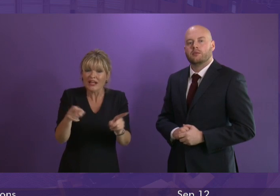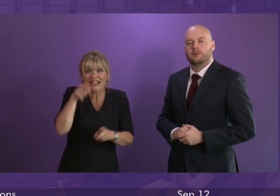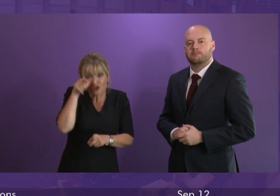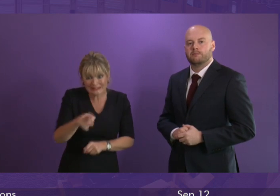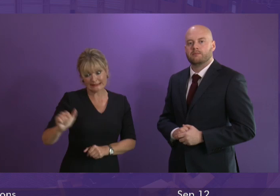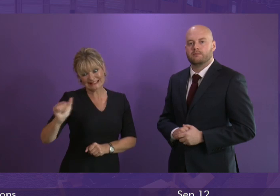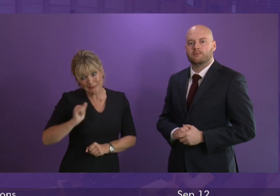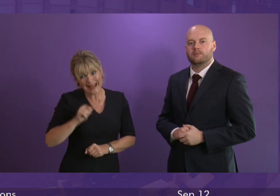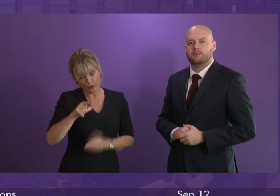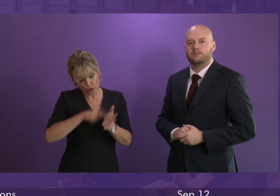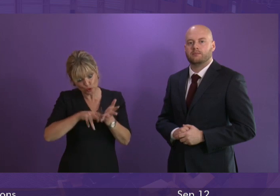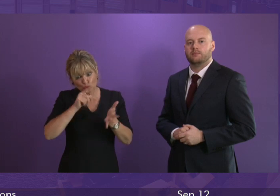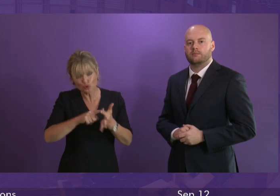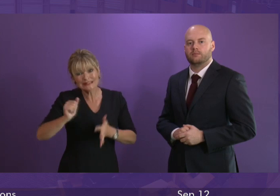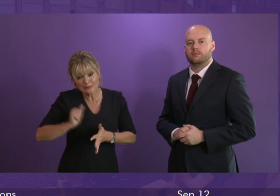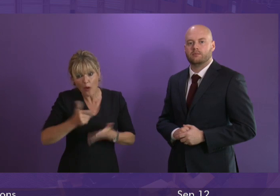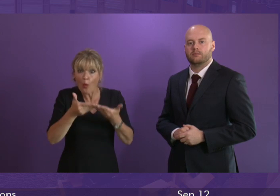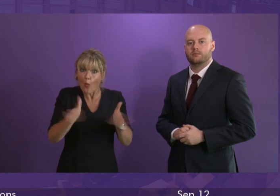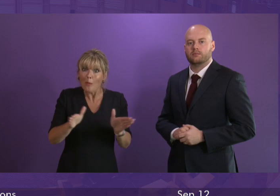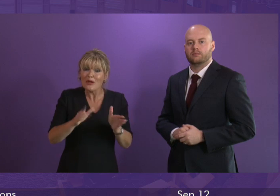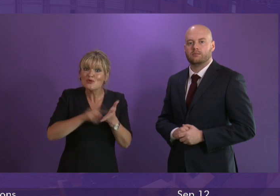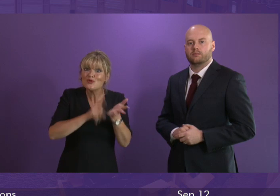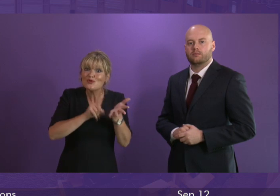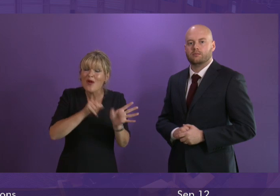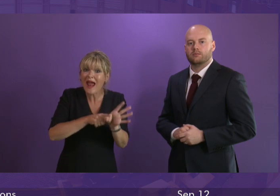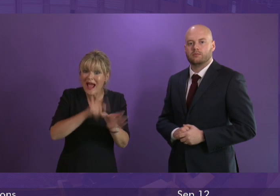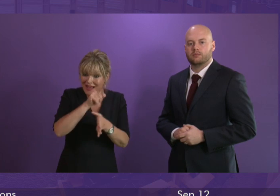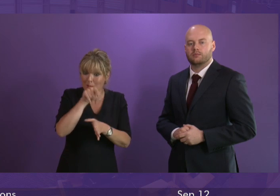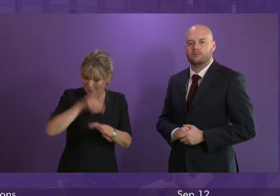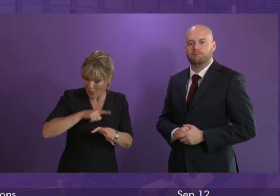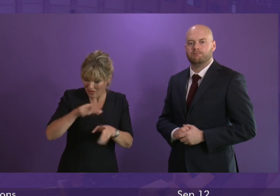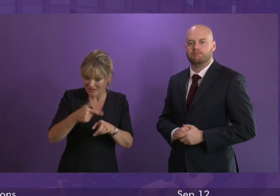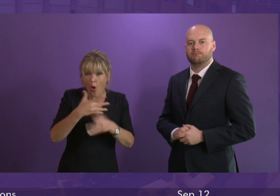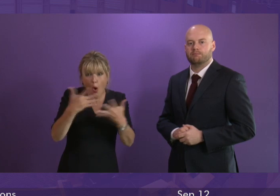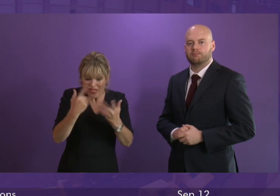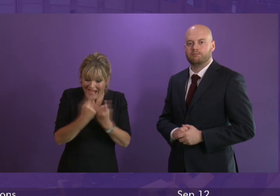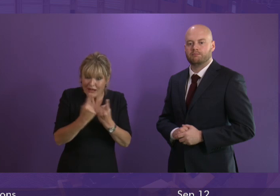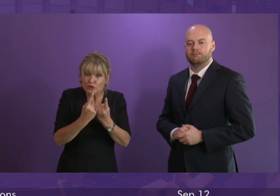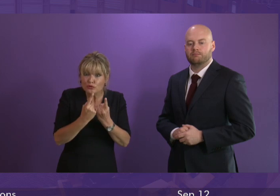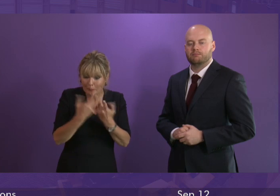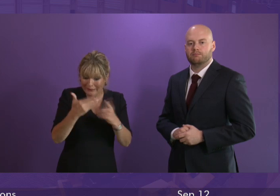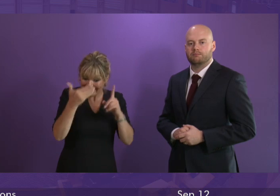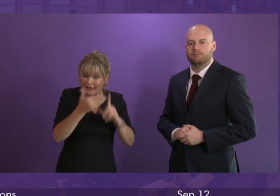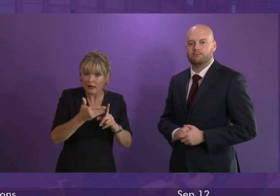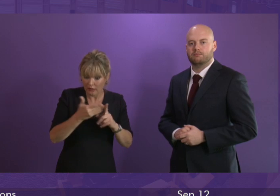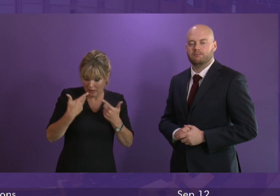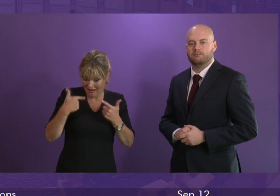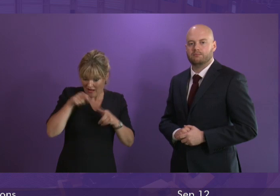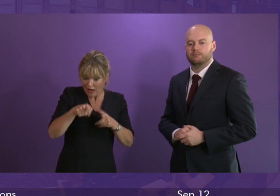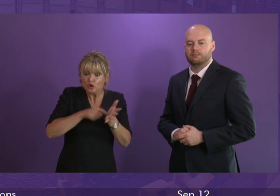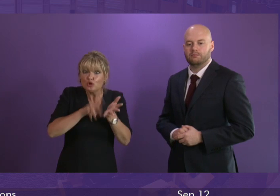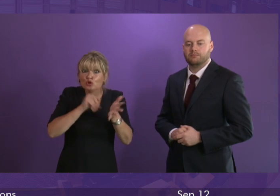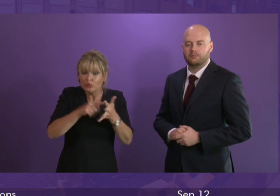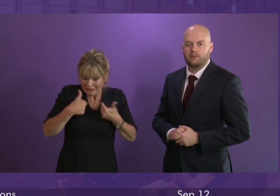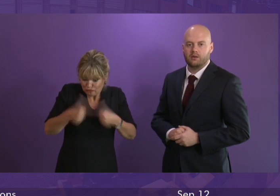hospital would open in July. All of the issues that had previously been identified had been resolved, and that was the information